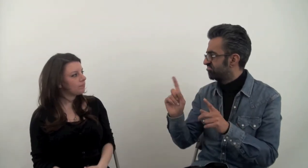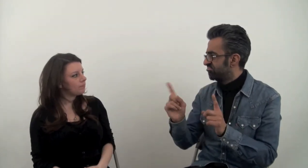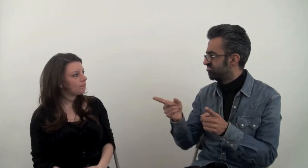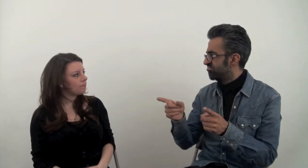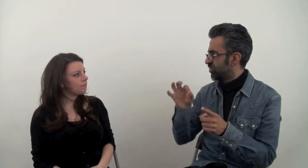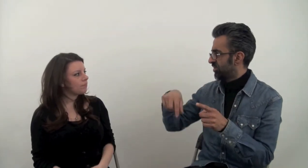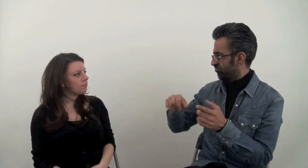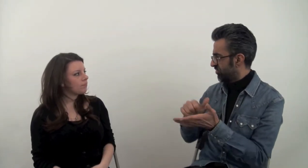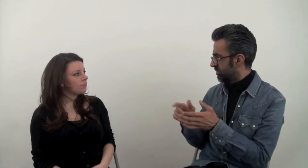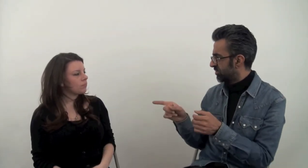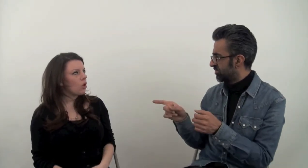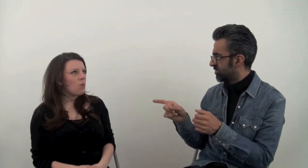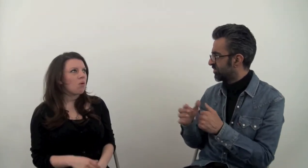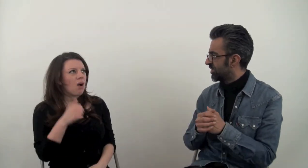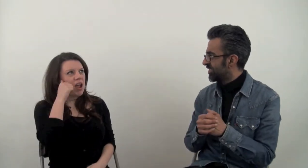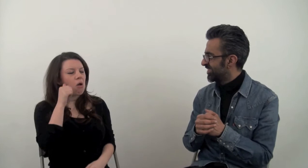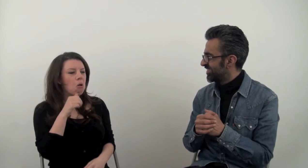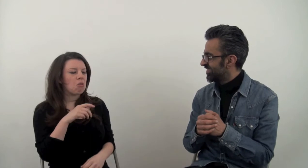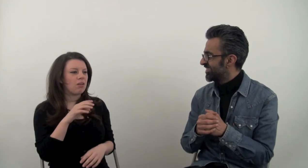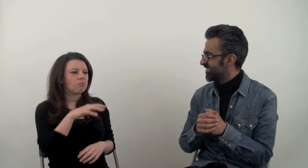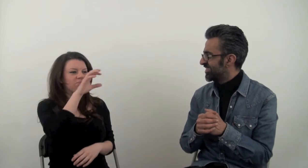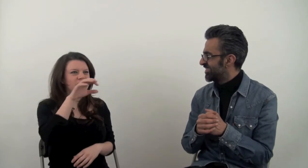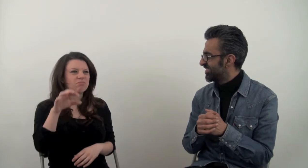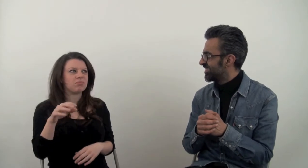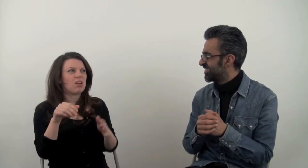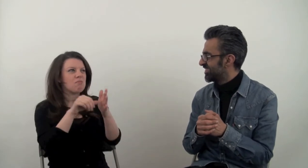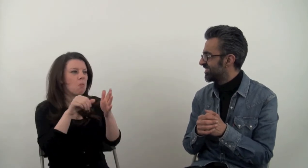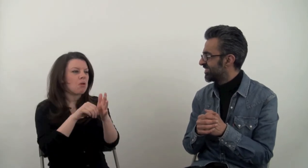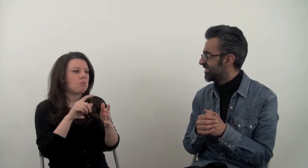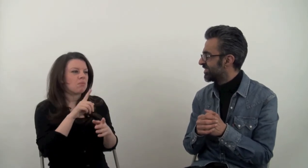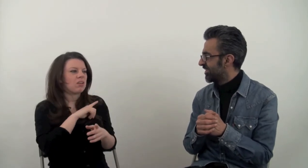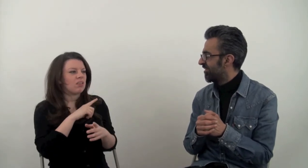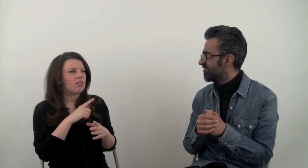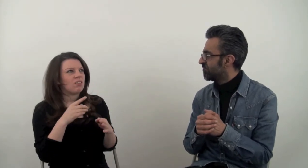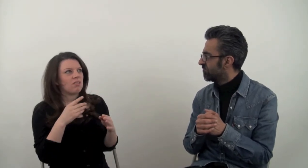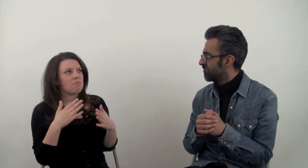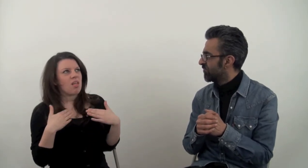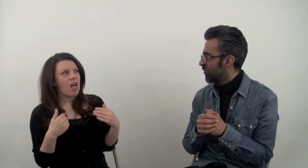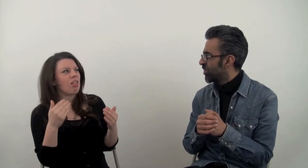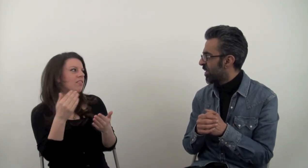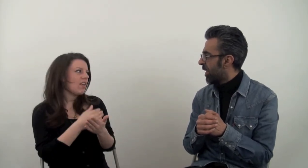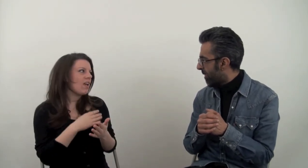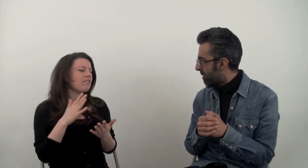So have you had a look at other places as well or is it just here at CID? I know that some other places there are problems because of health and safety